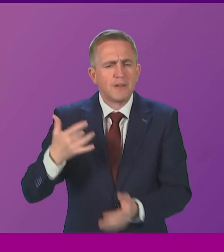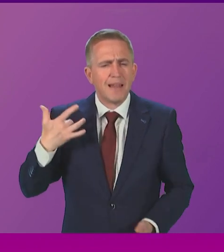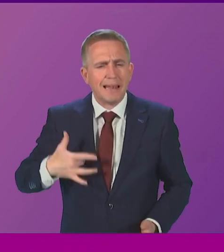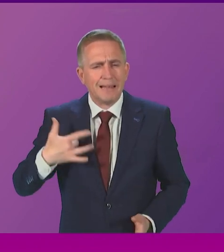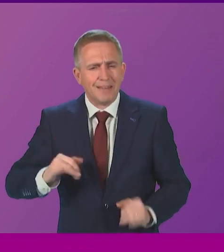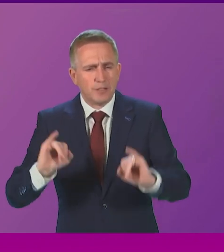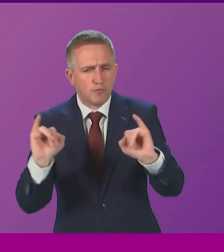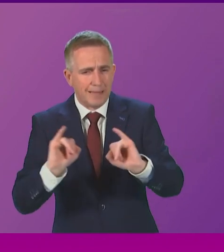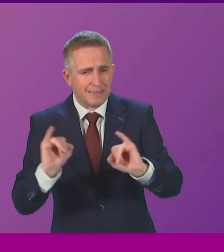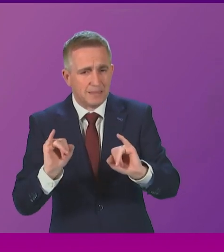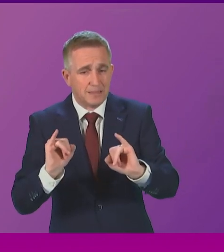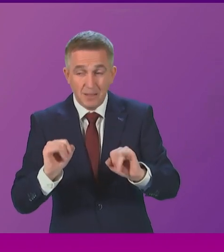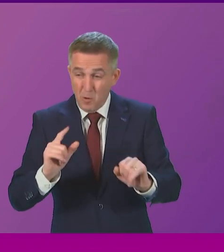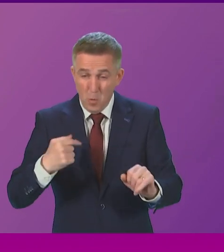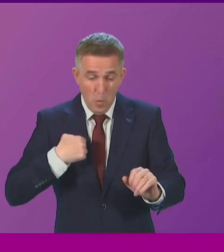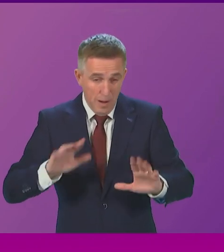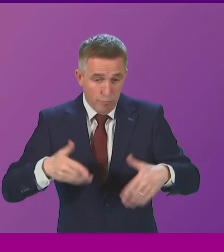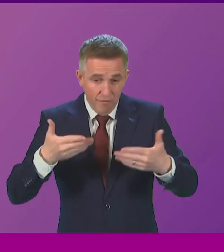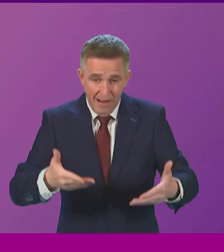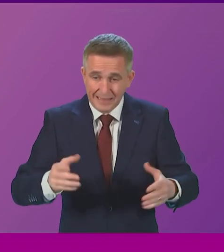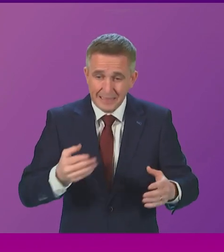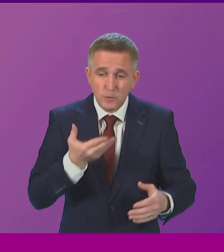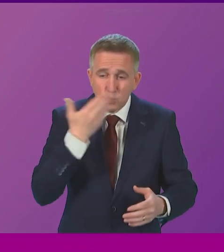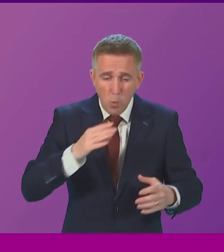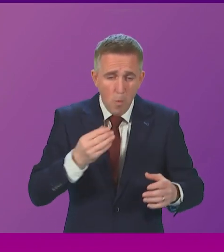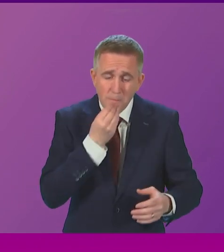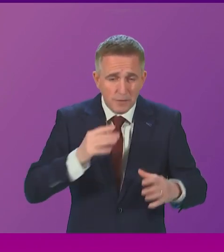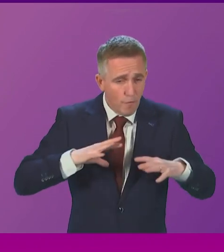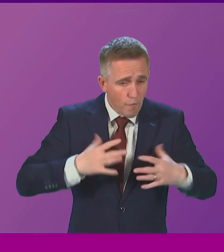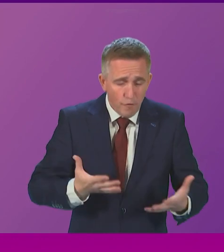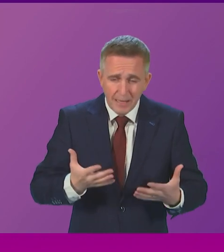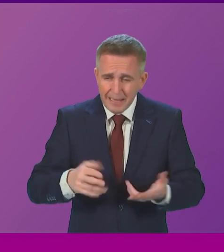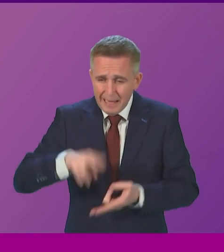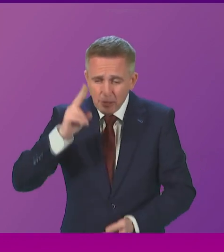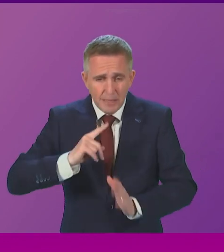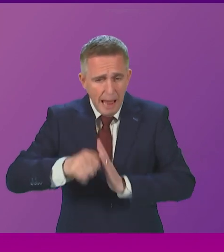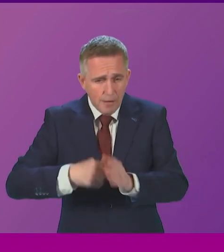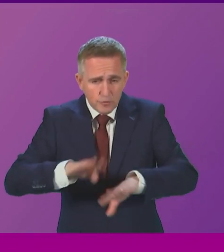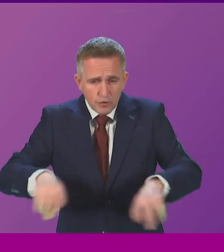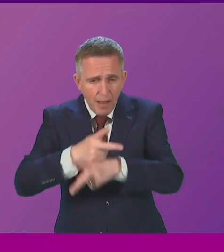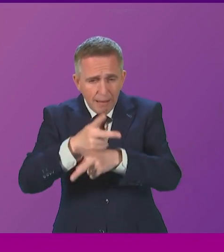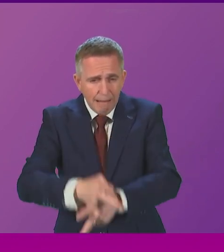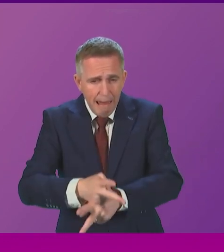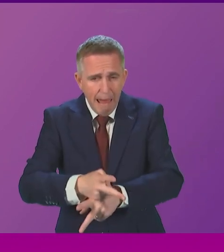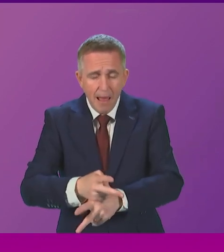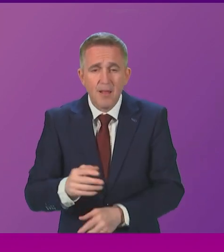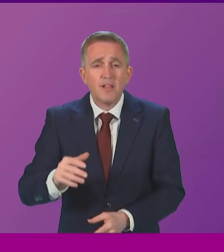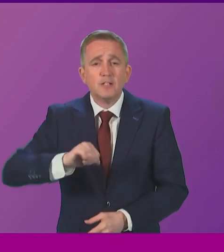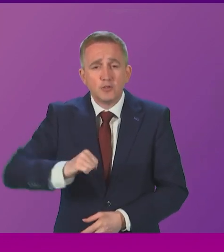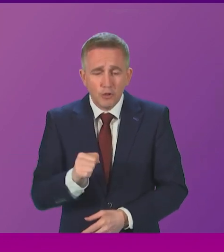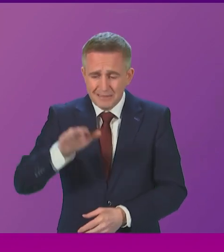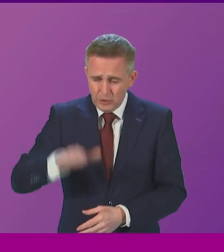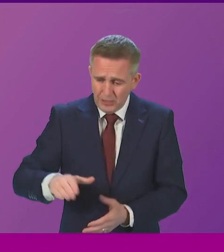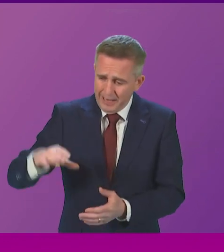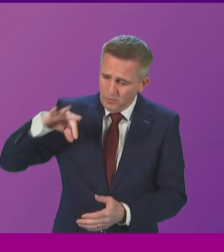We are providing free school meals, increasing the numbers of hours of free childcare. We have already increased the Scottish child payment to